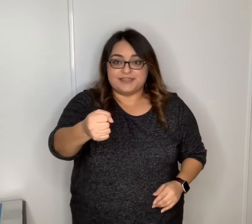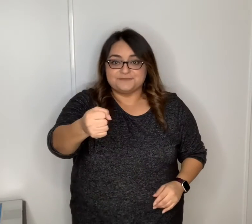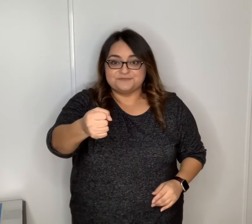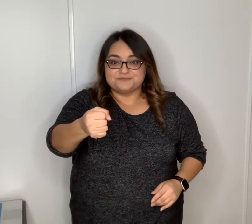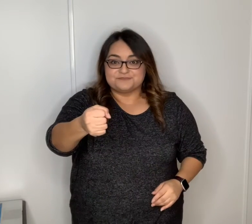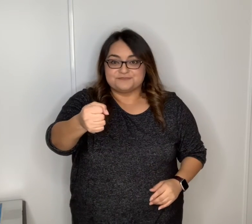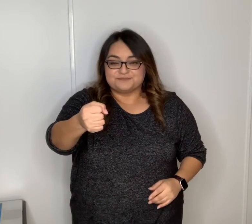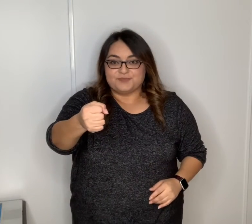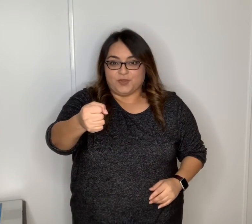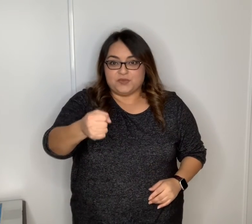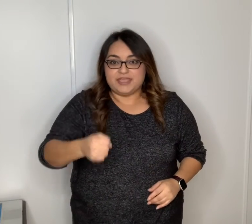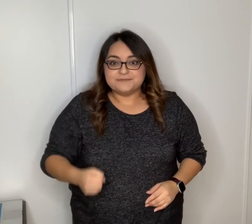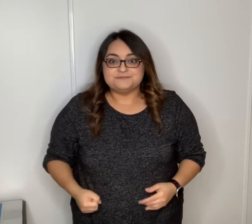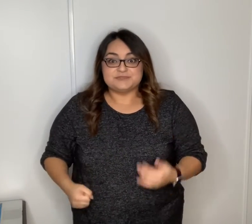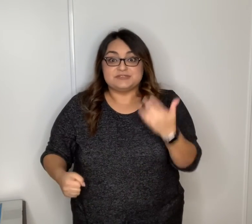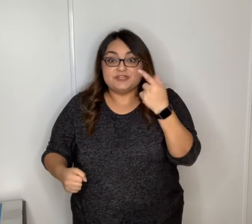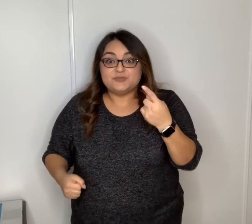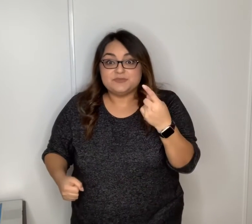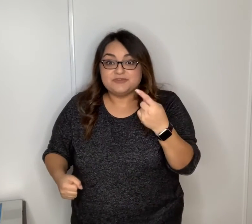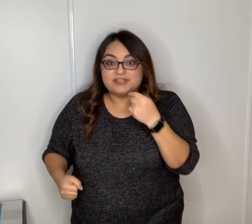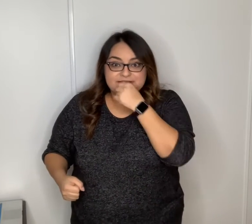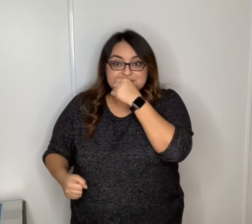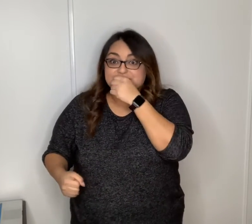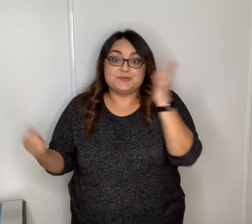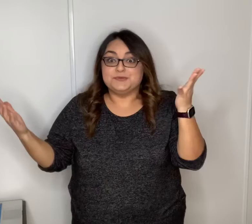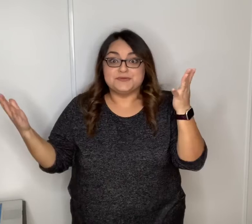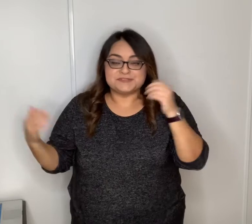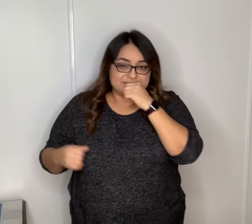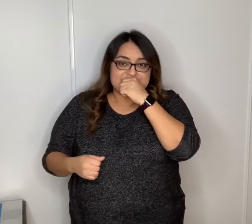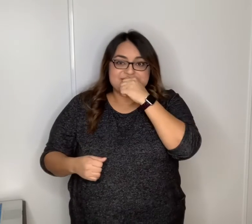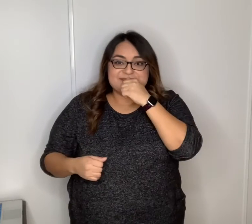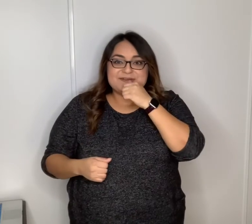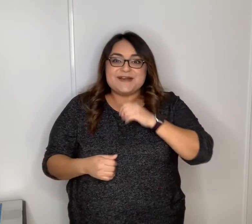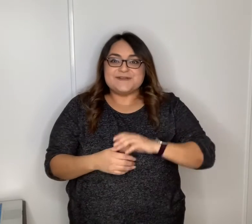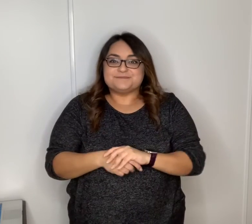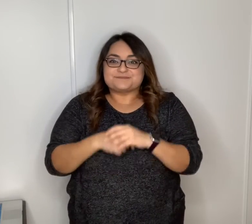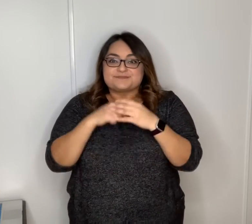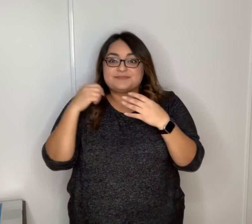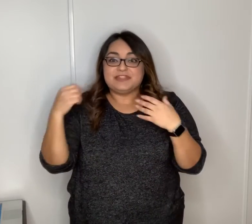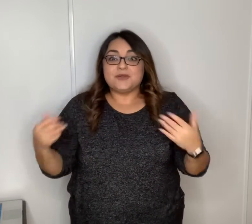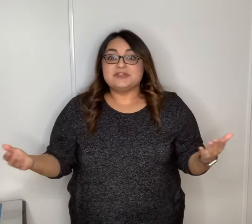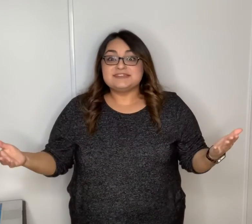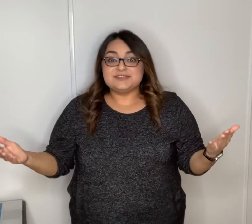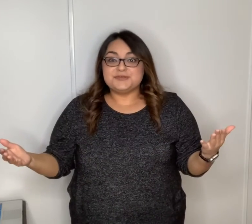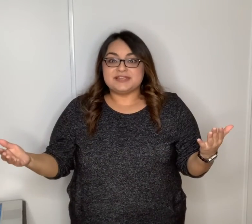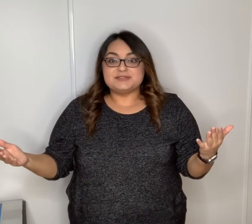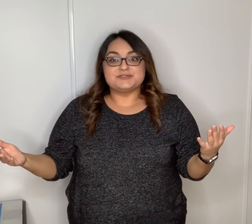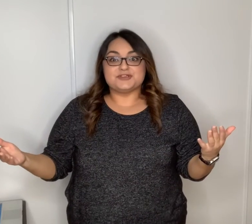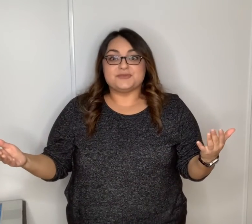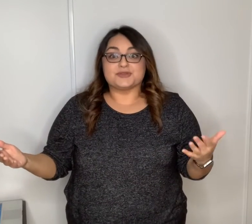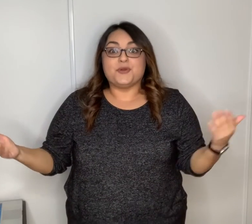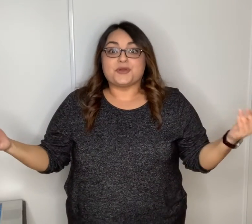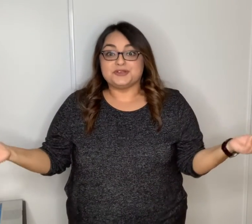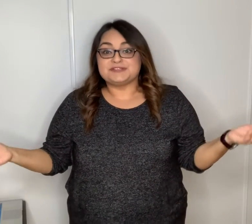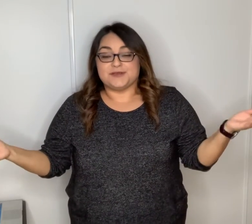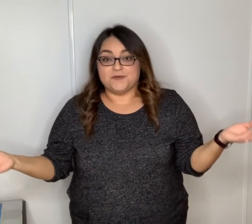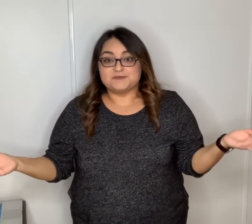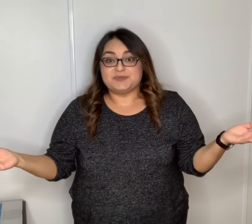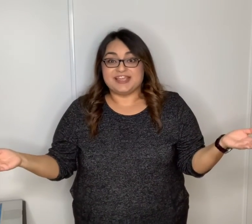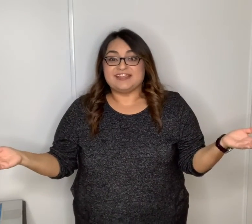okay so did you beat me right there who knows so um i want to see you guys try to record yourselves playing